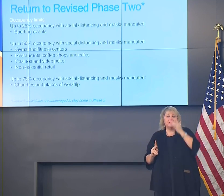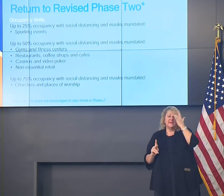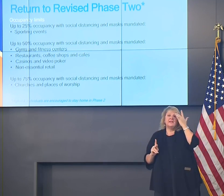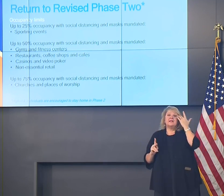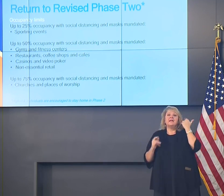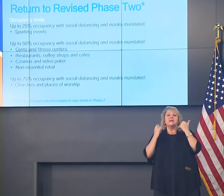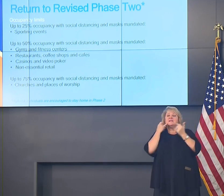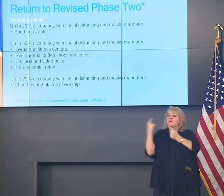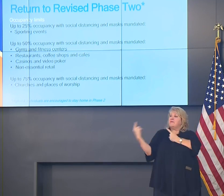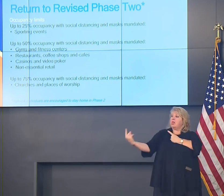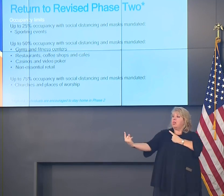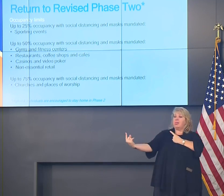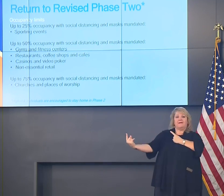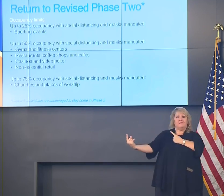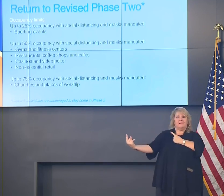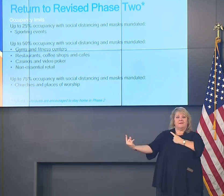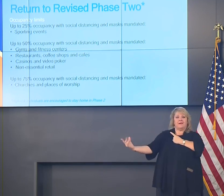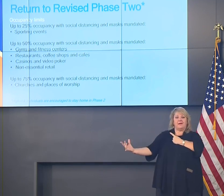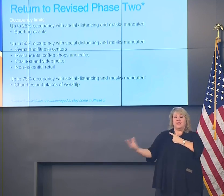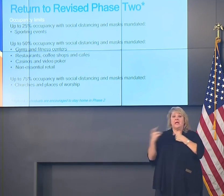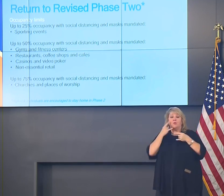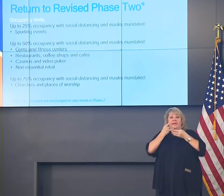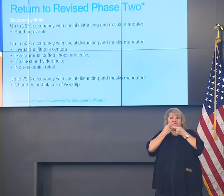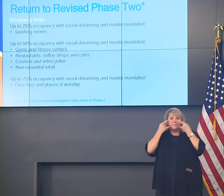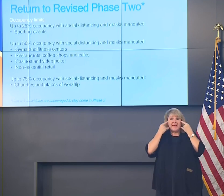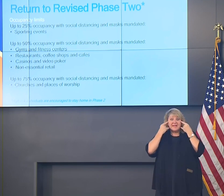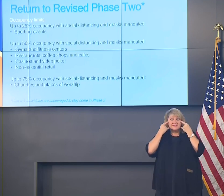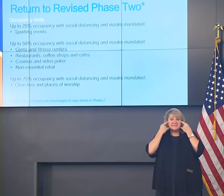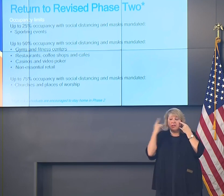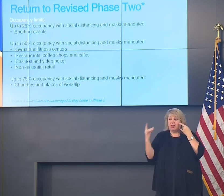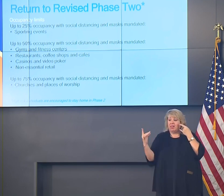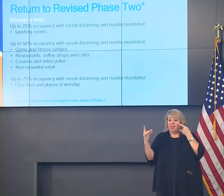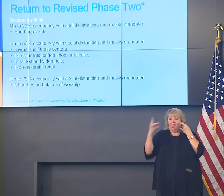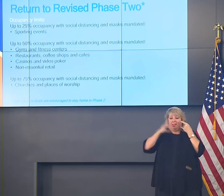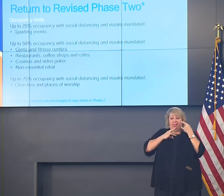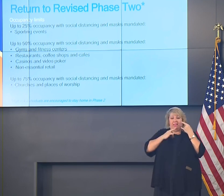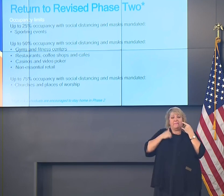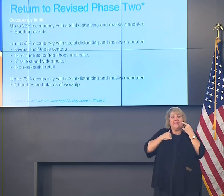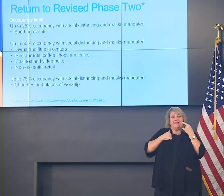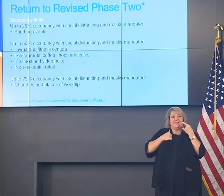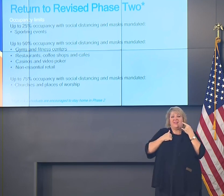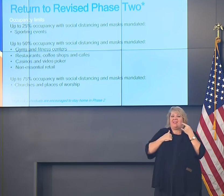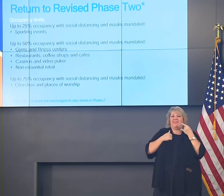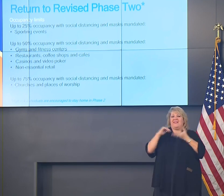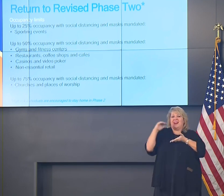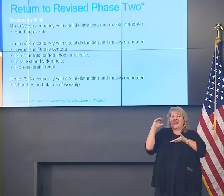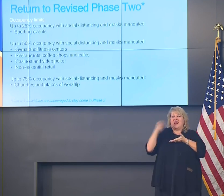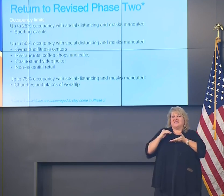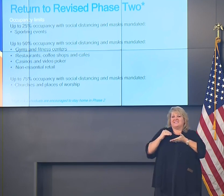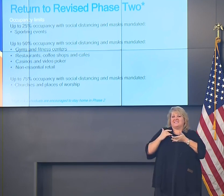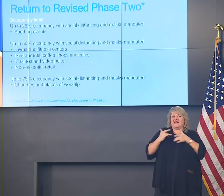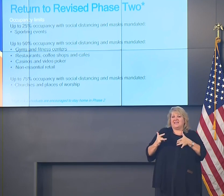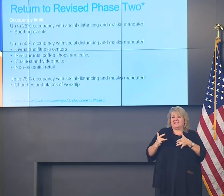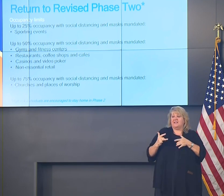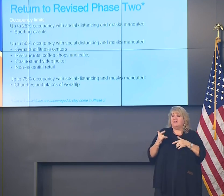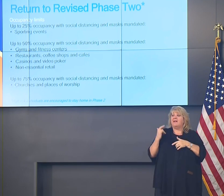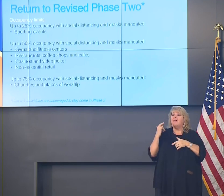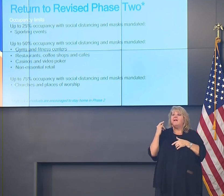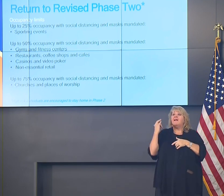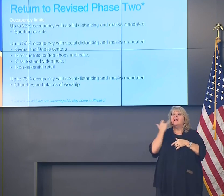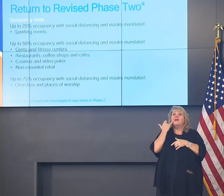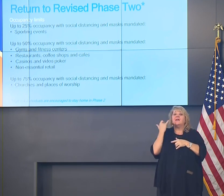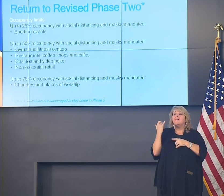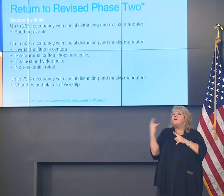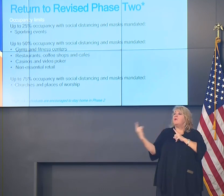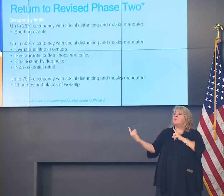contract the disease if you have the mask on. And you're certainly less likely to spread the disease to those